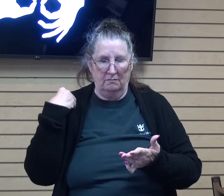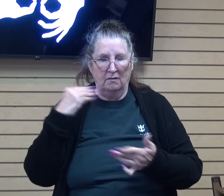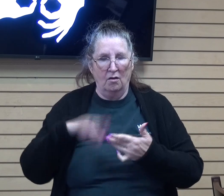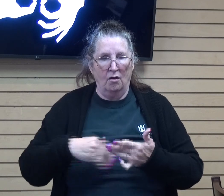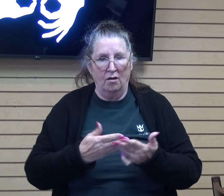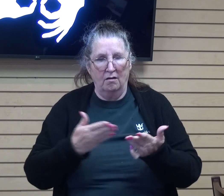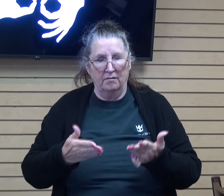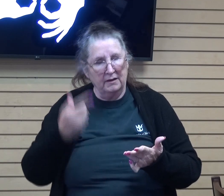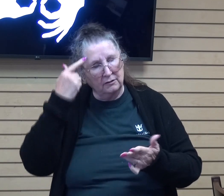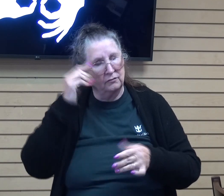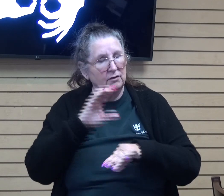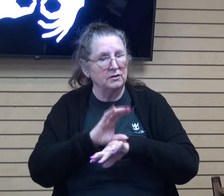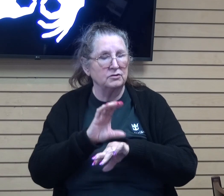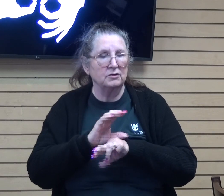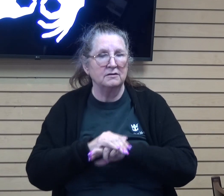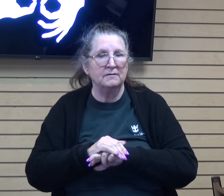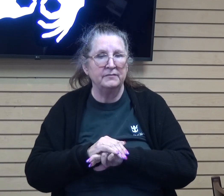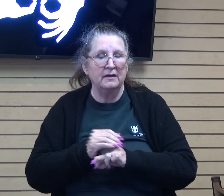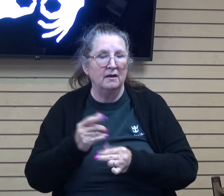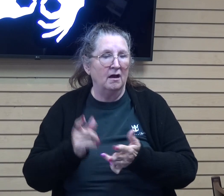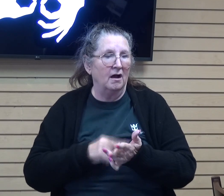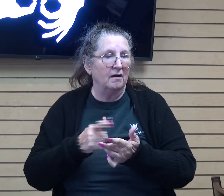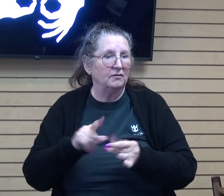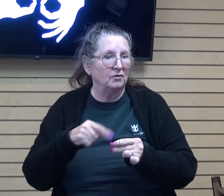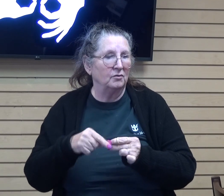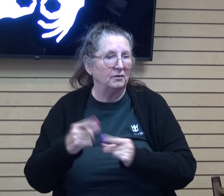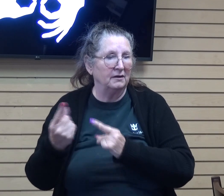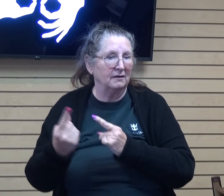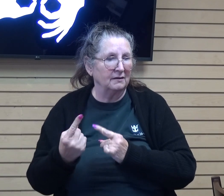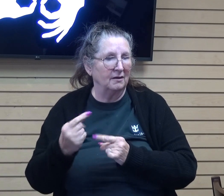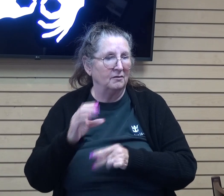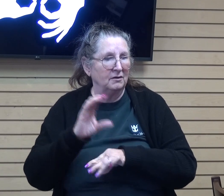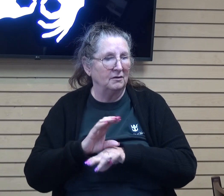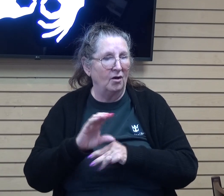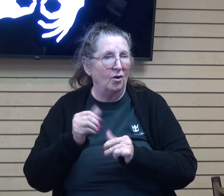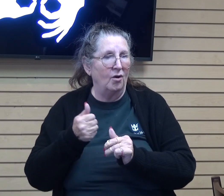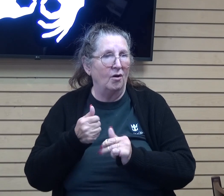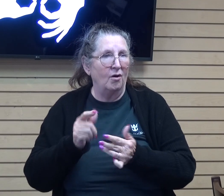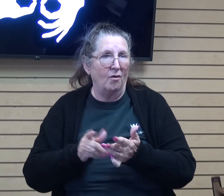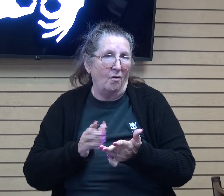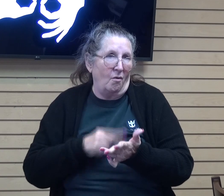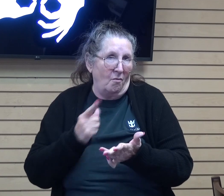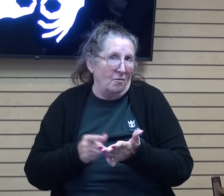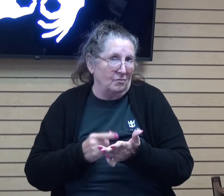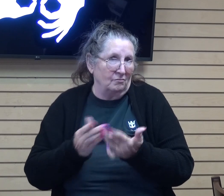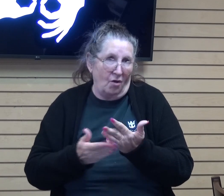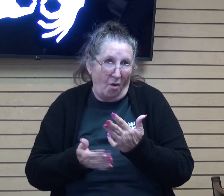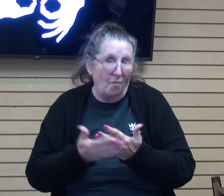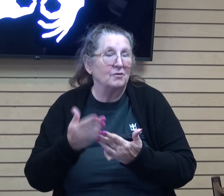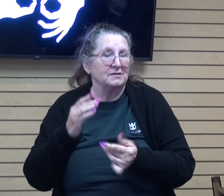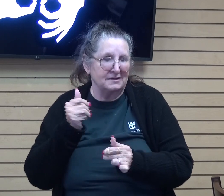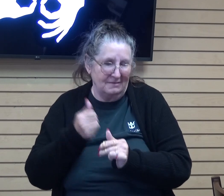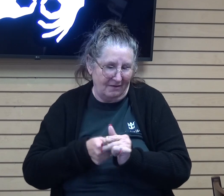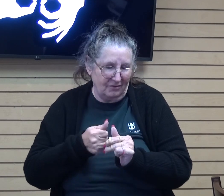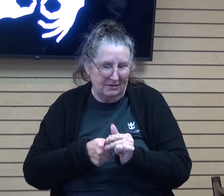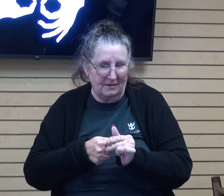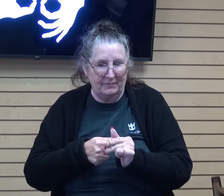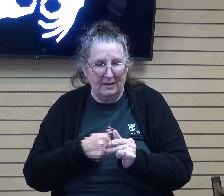to the church so often when i come to church almost every time um i'm reconnected with the body once